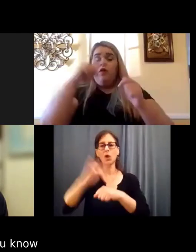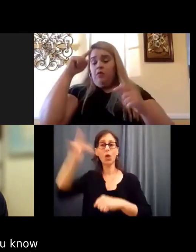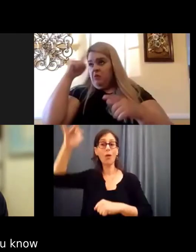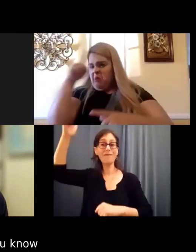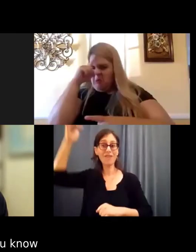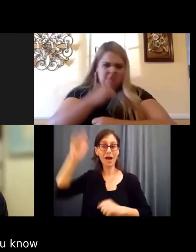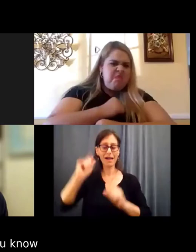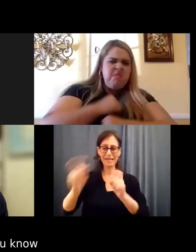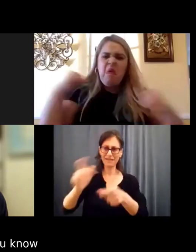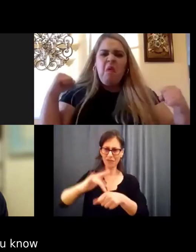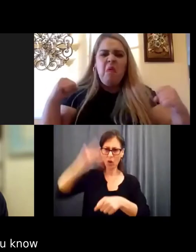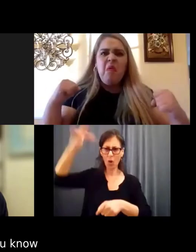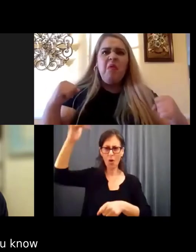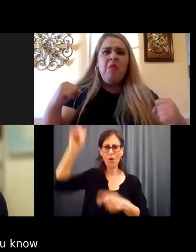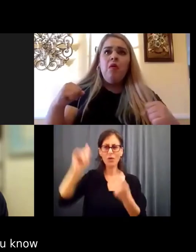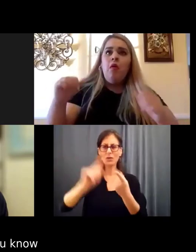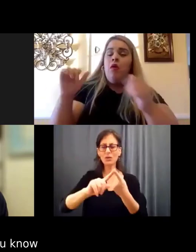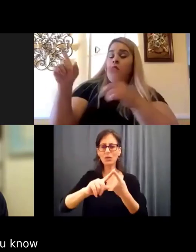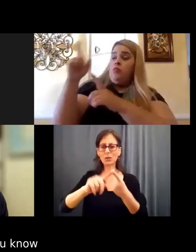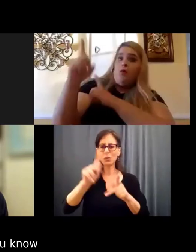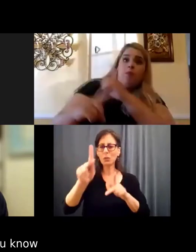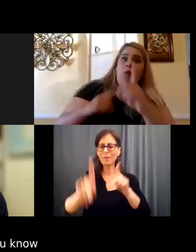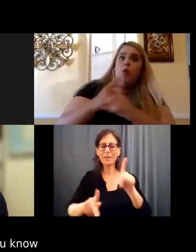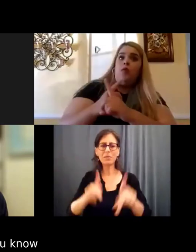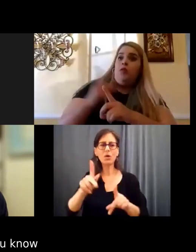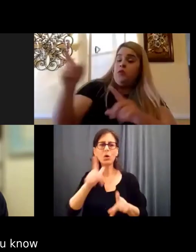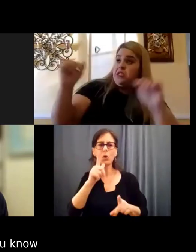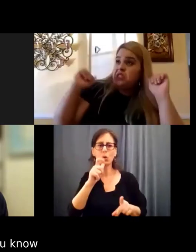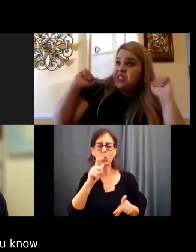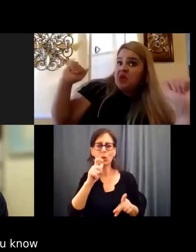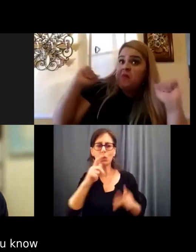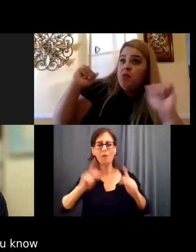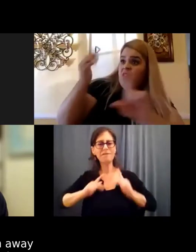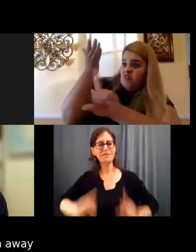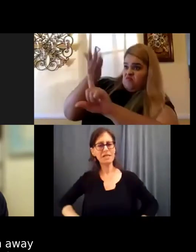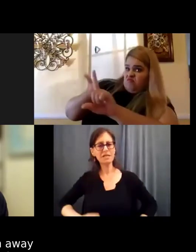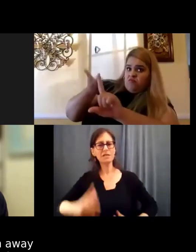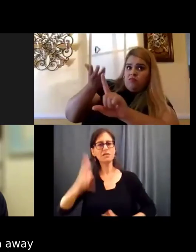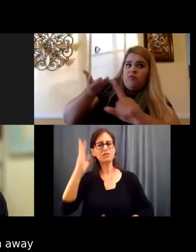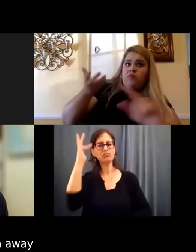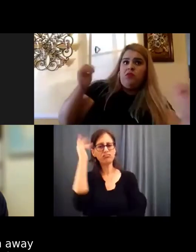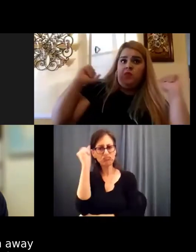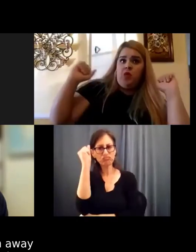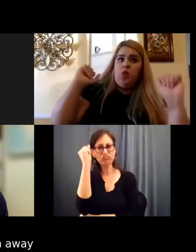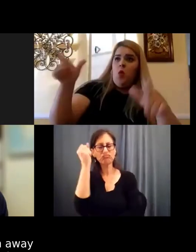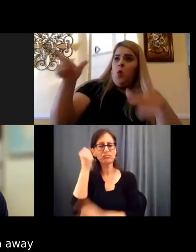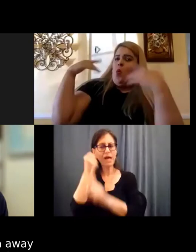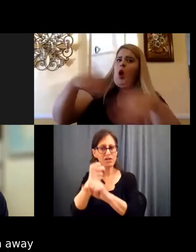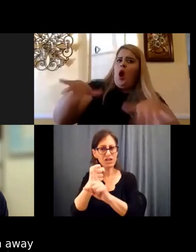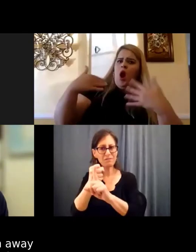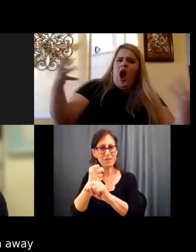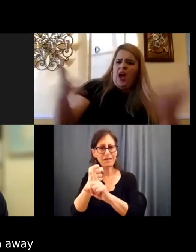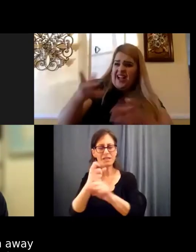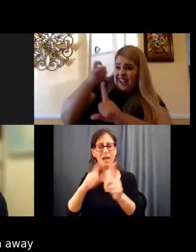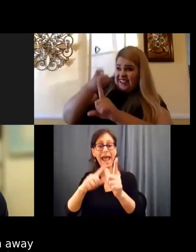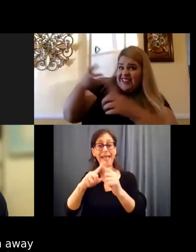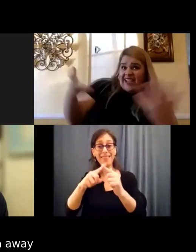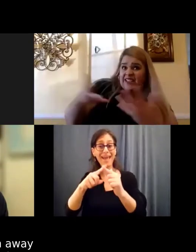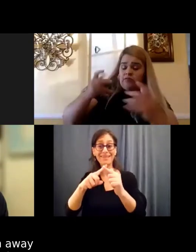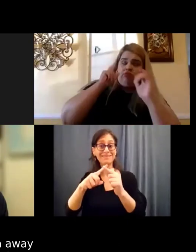people for the, uh, you know, for the, for the physical achievements that they do and then turn away